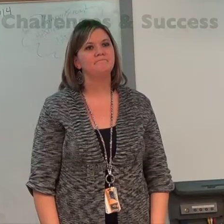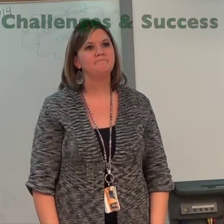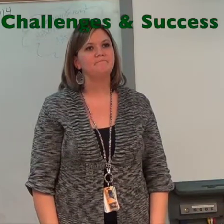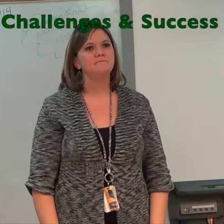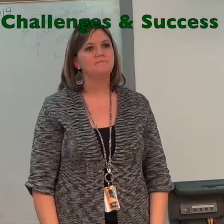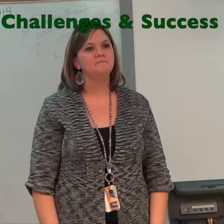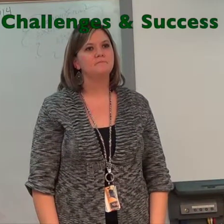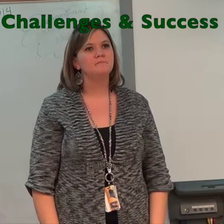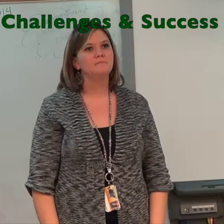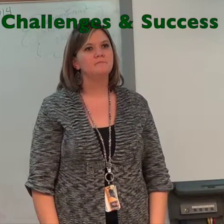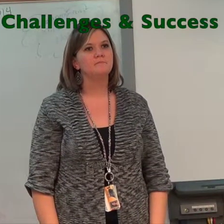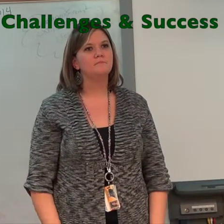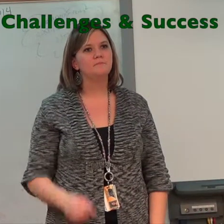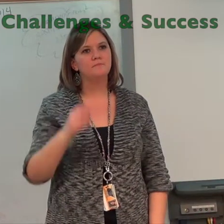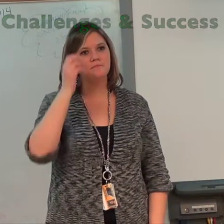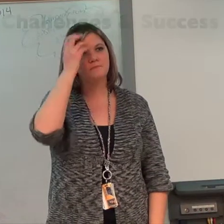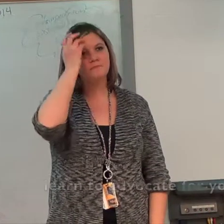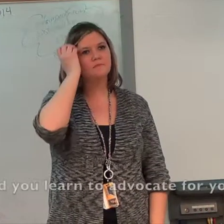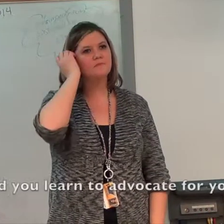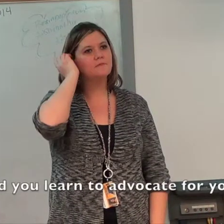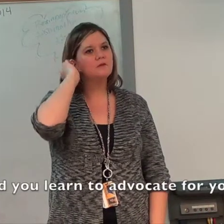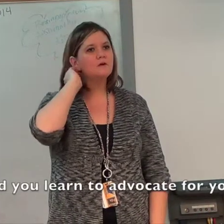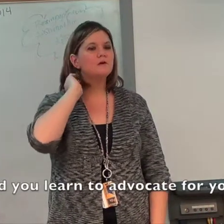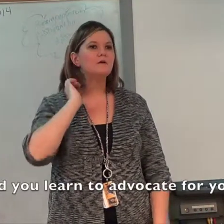How did you learn to advocate for yourself?